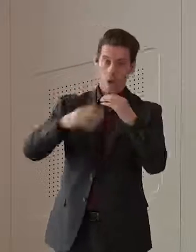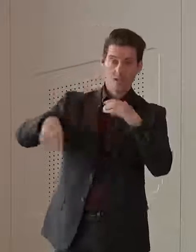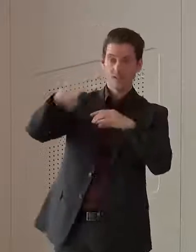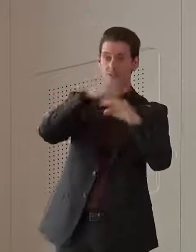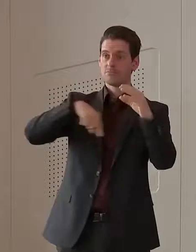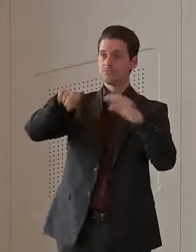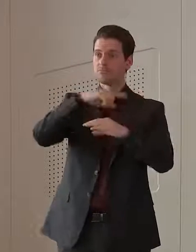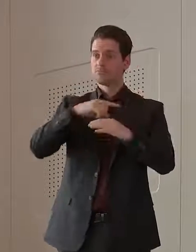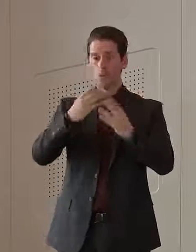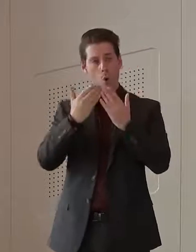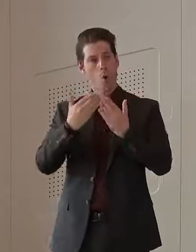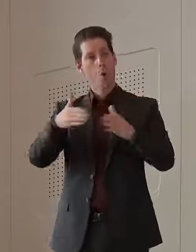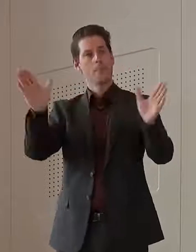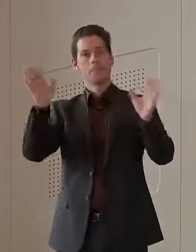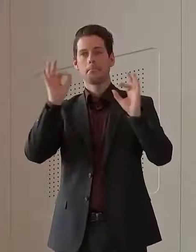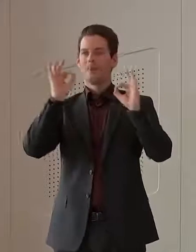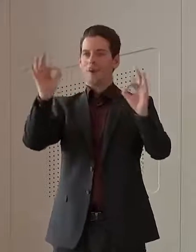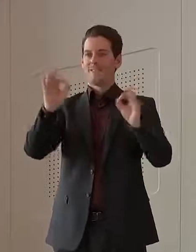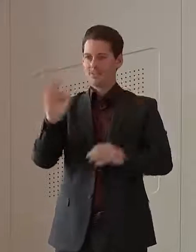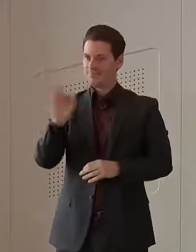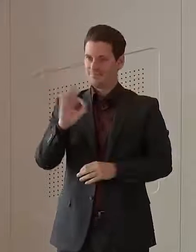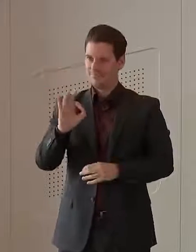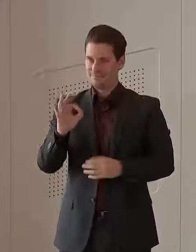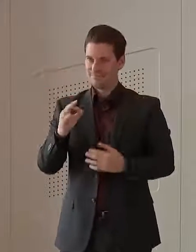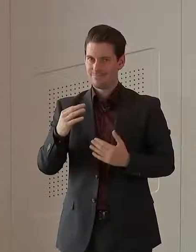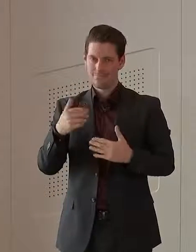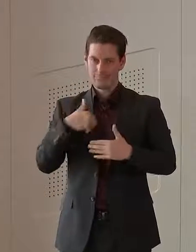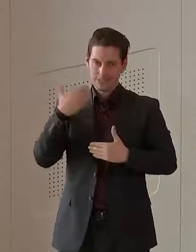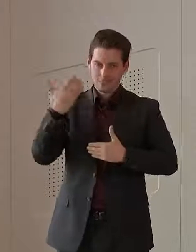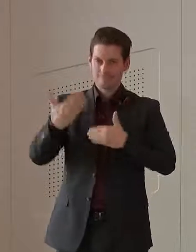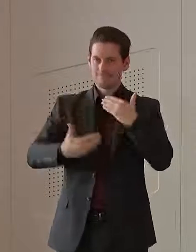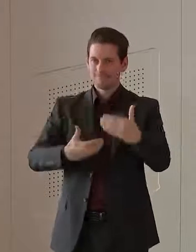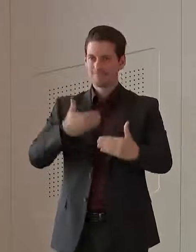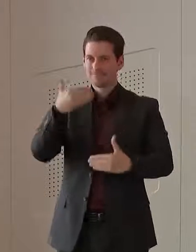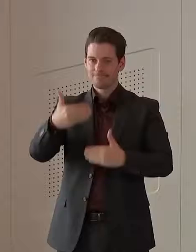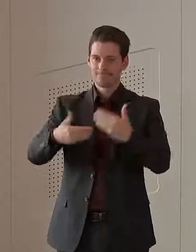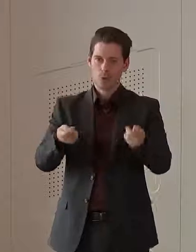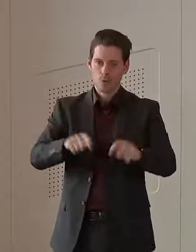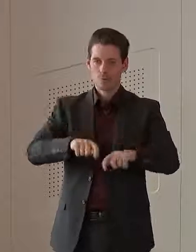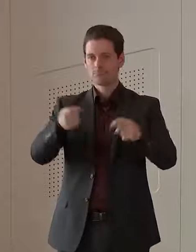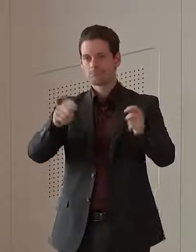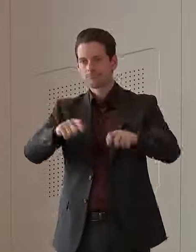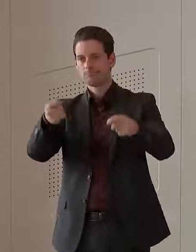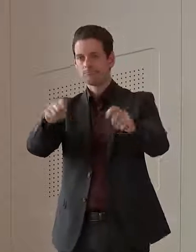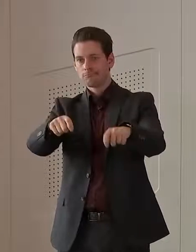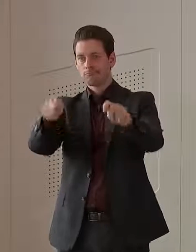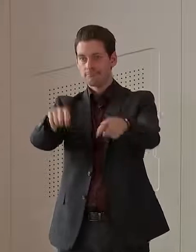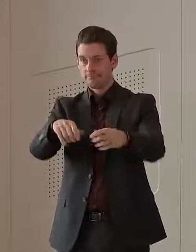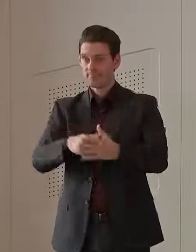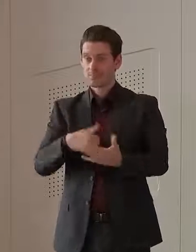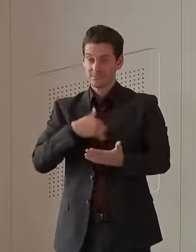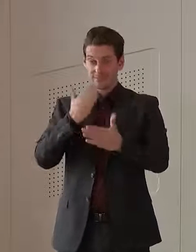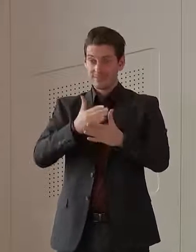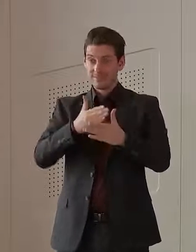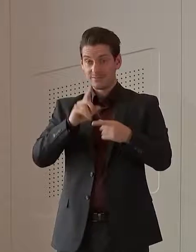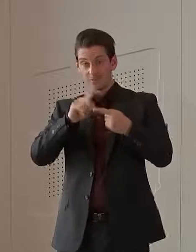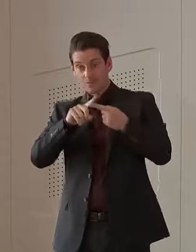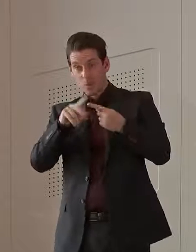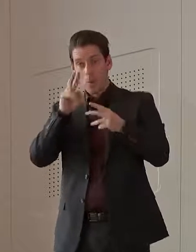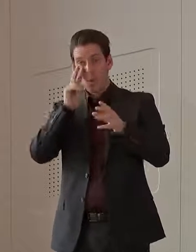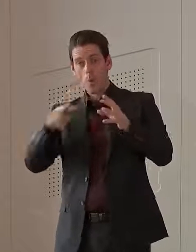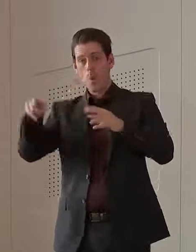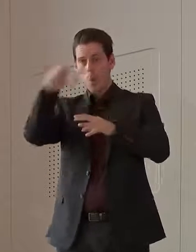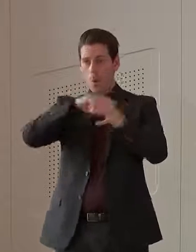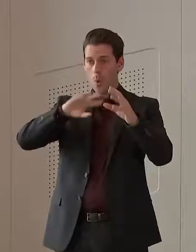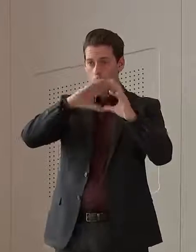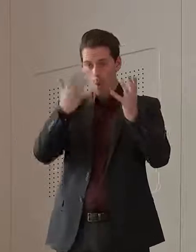the answer to how to deal with it. So what we can do is look and observe and see what's happening overseas and look at that best practice